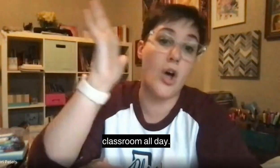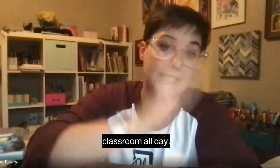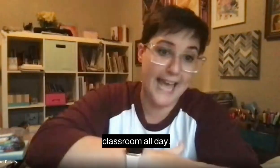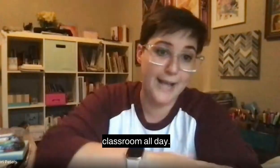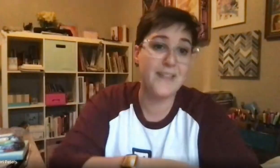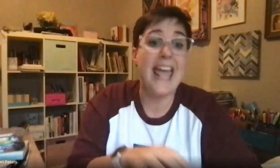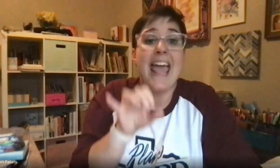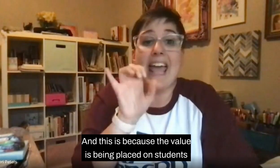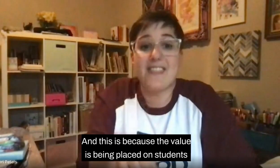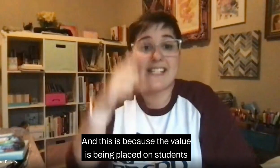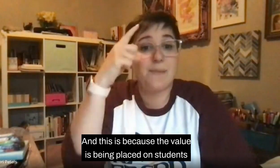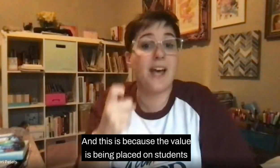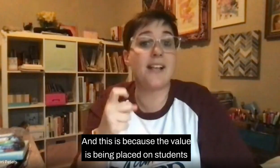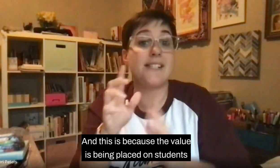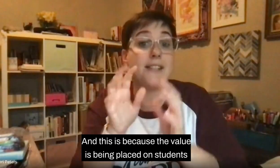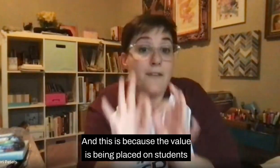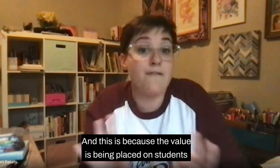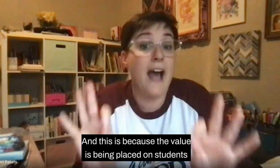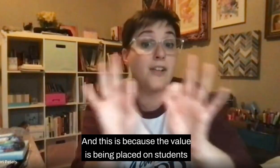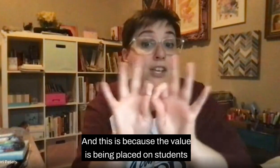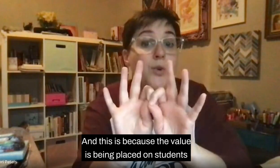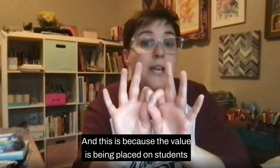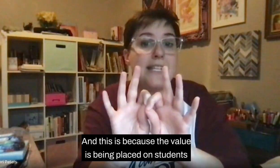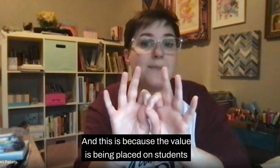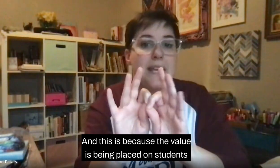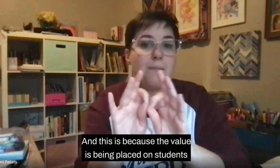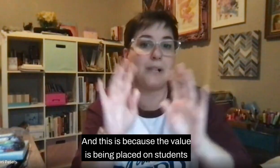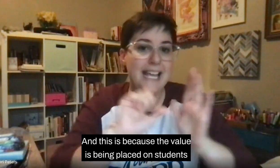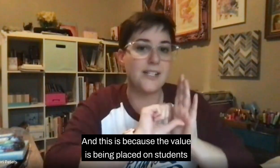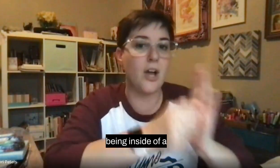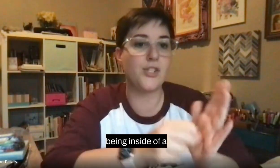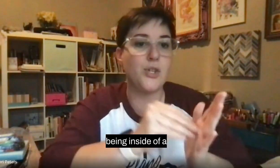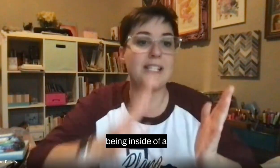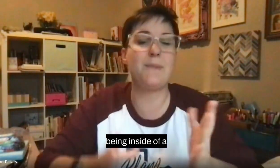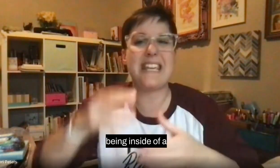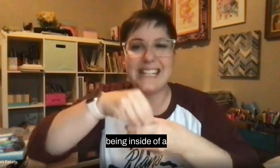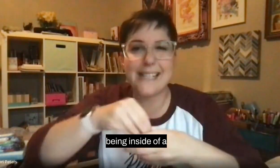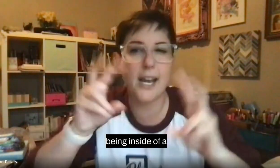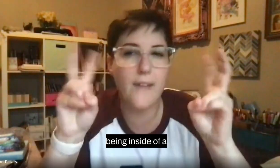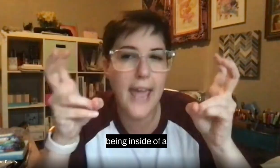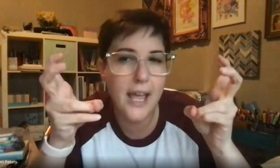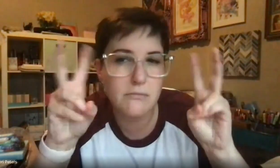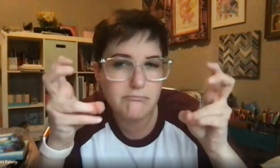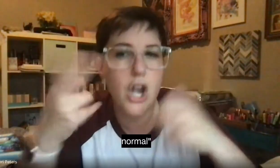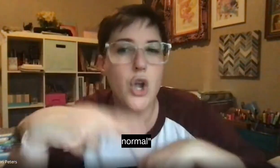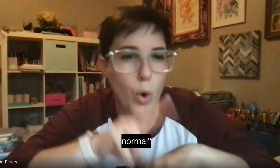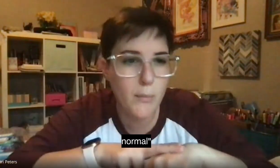day. And this is because the value is being placed on students being inside of a normal